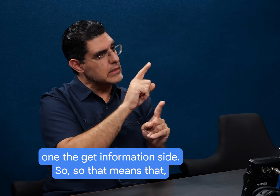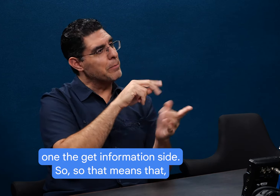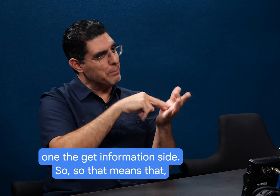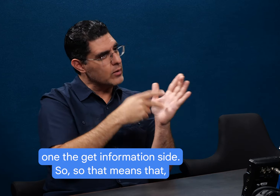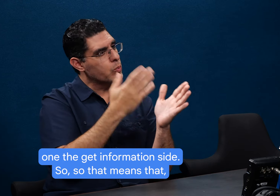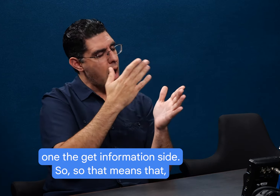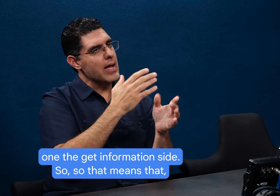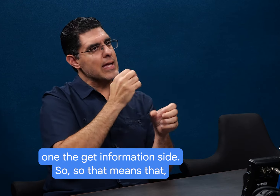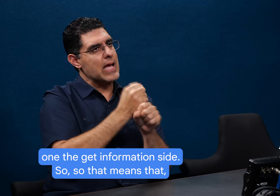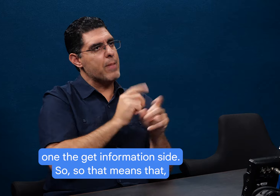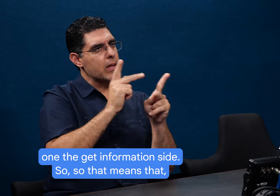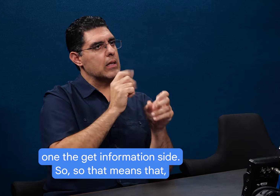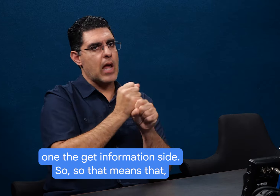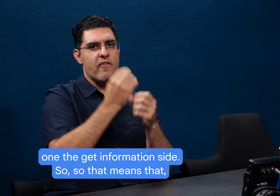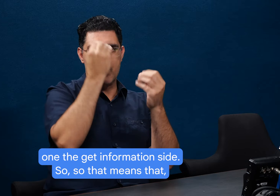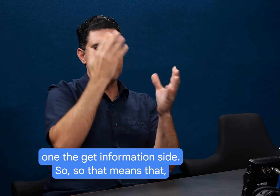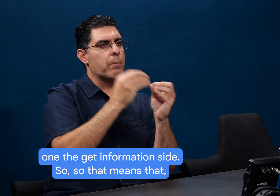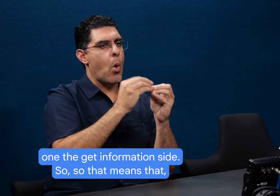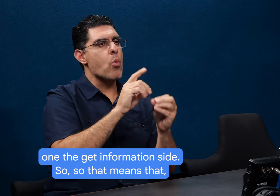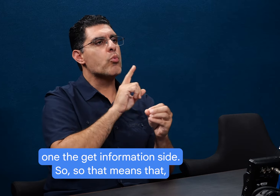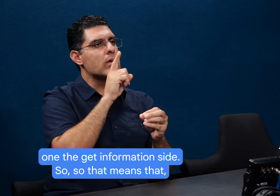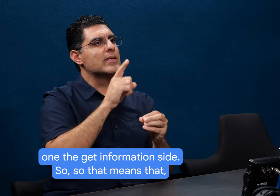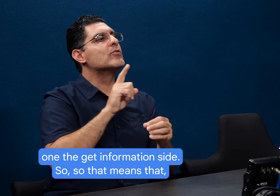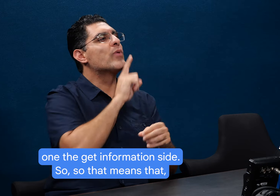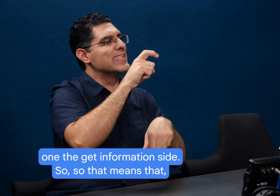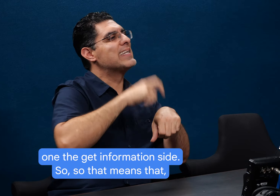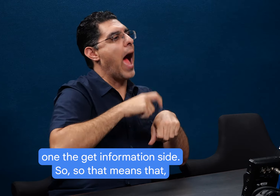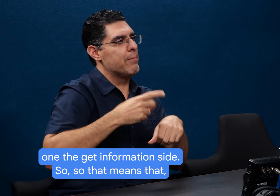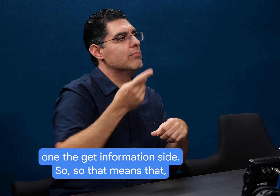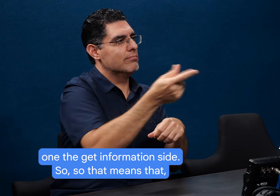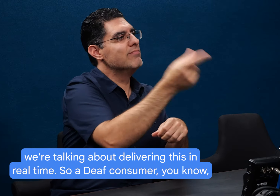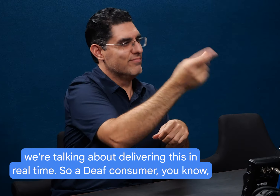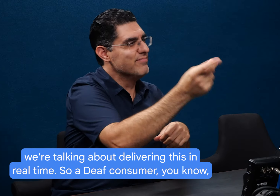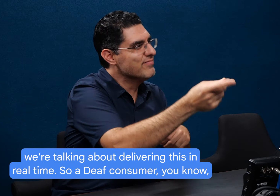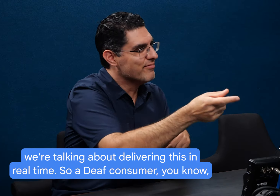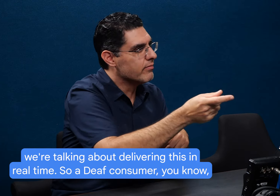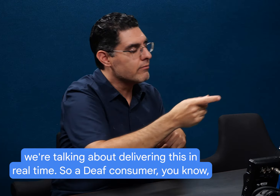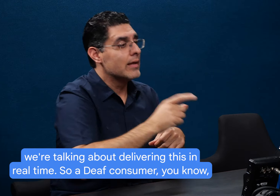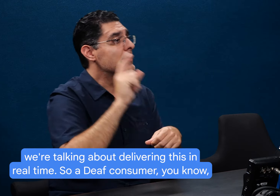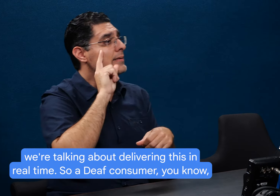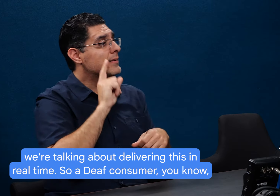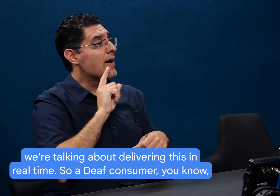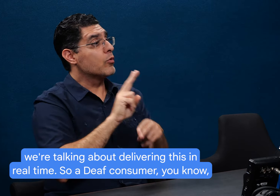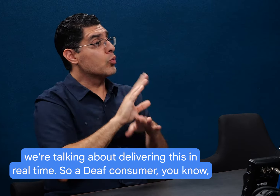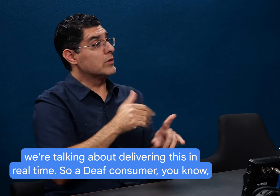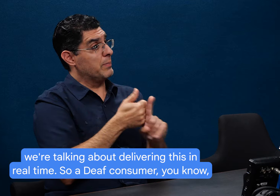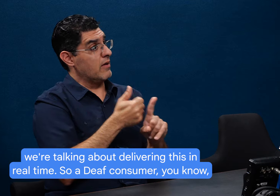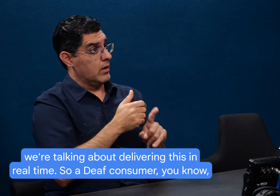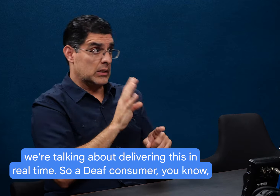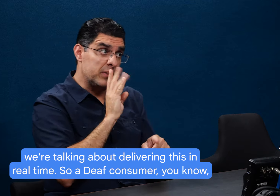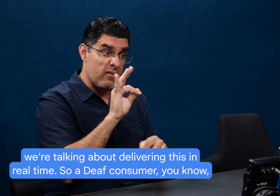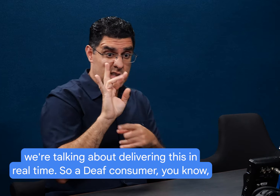information side. So, so that means that, um, we're talking about delivering this in real time.